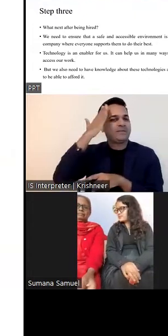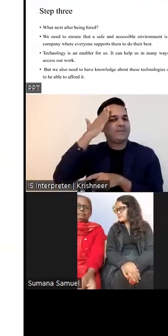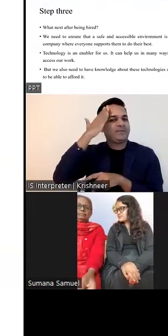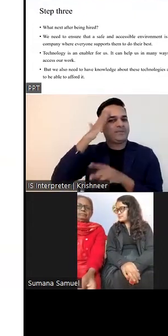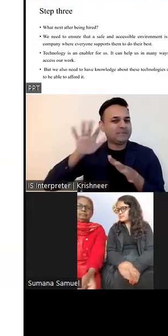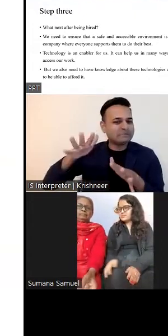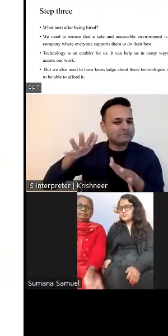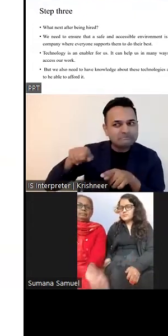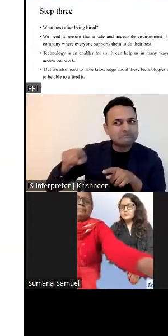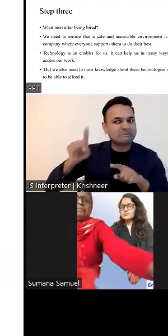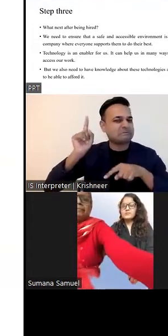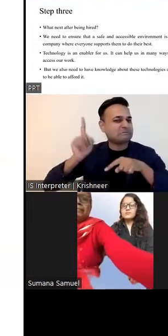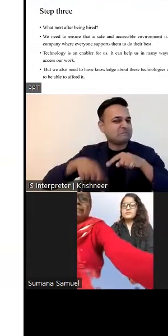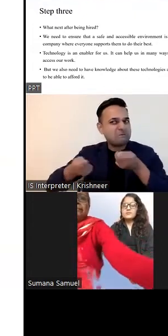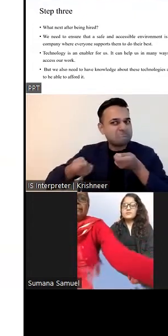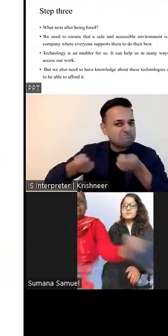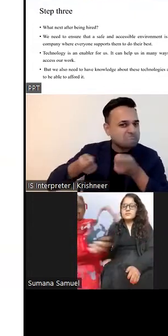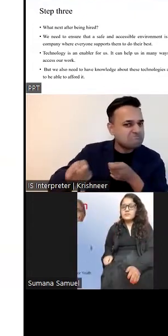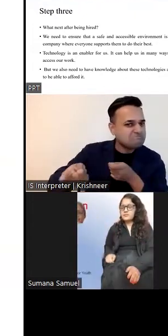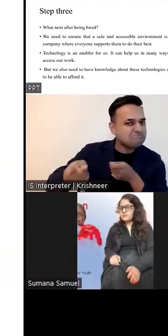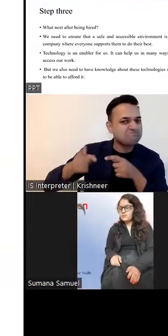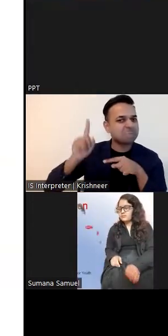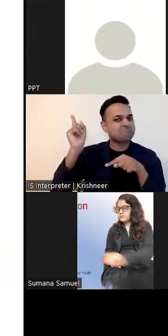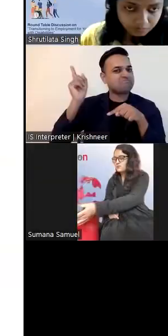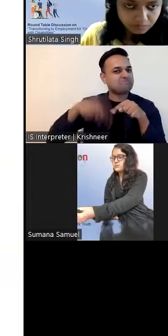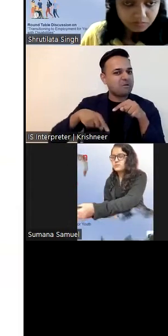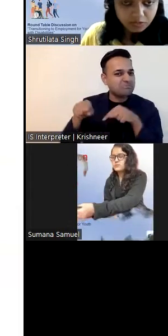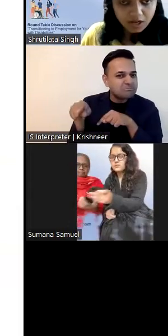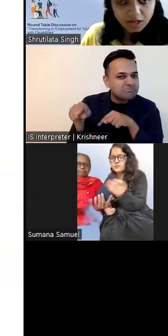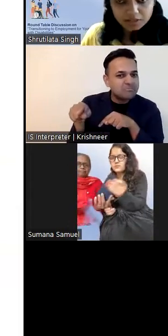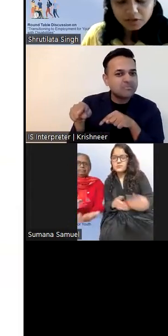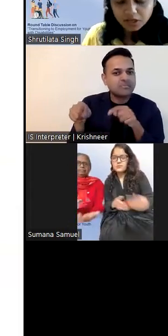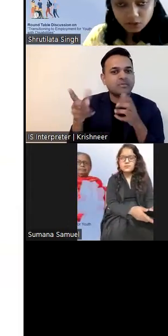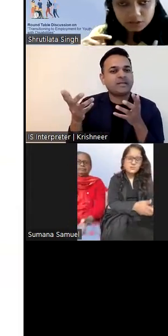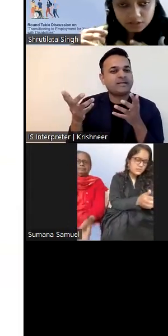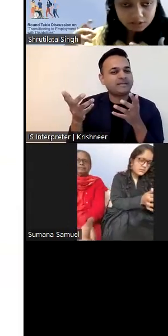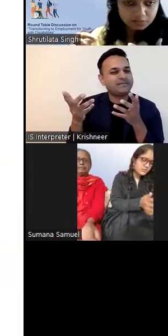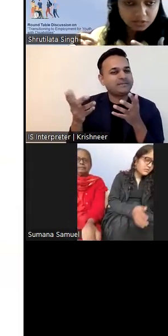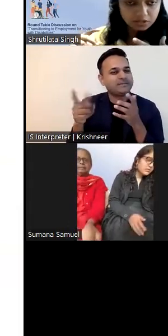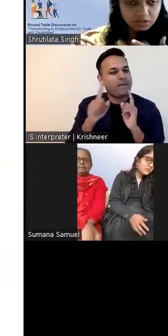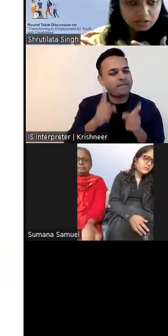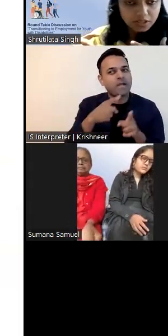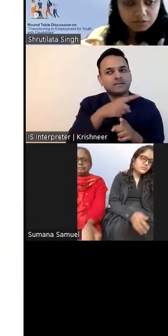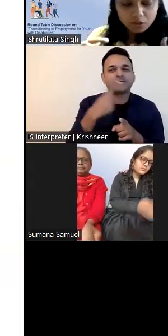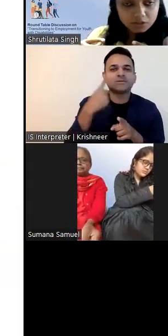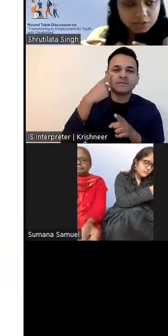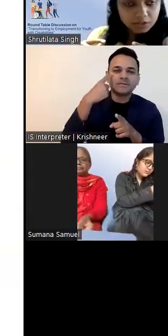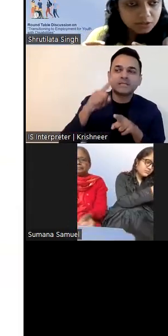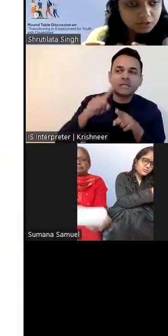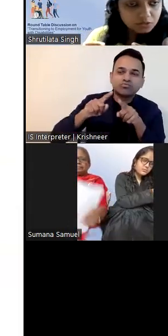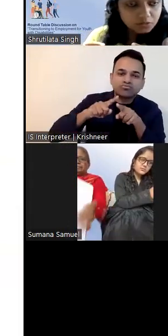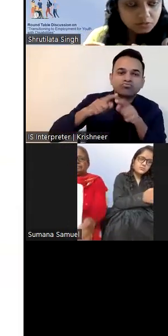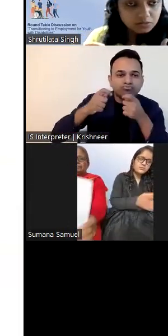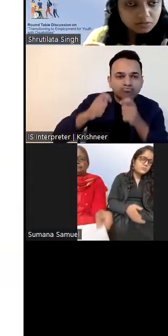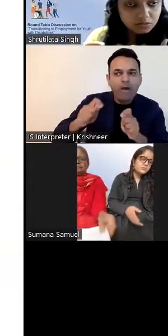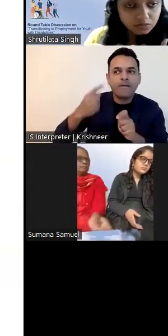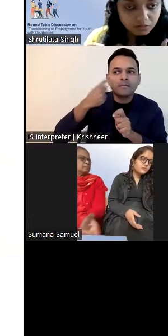There was one point in my life when I thought that I will not be able